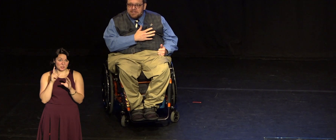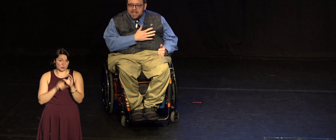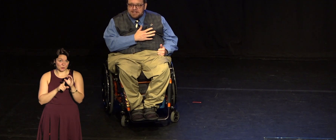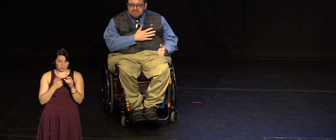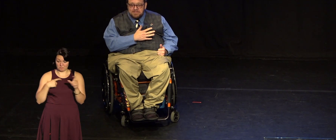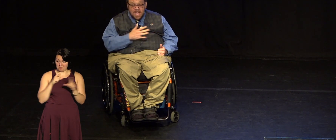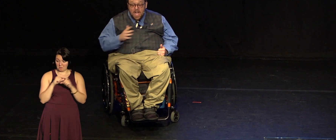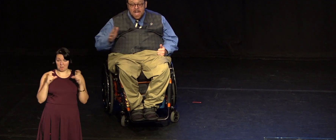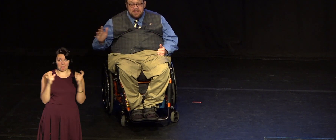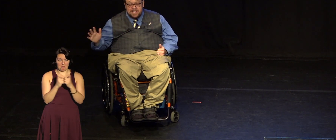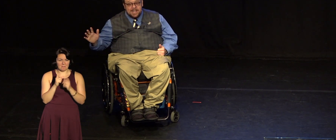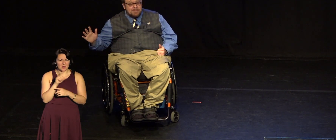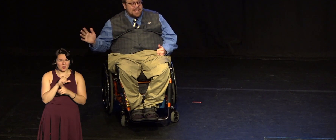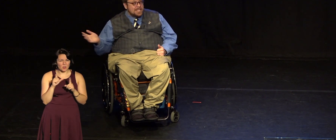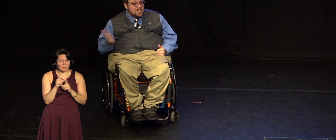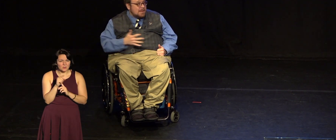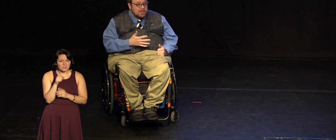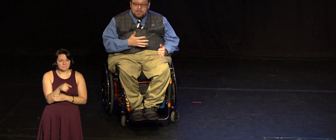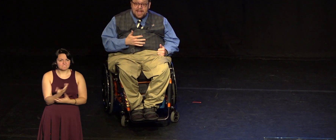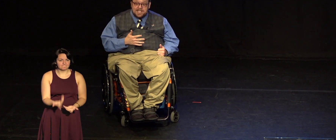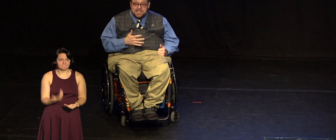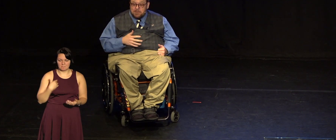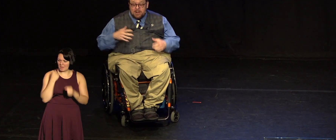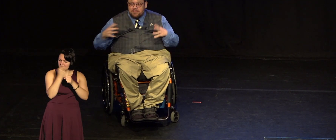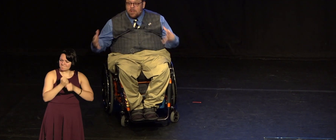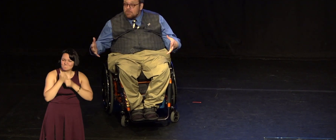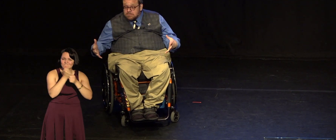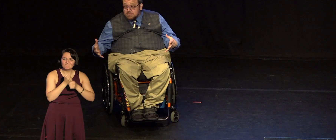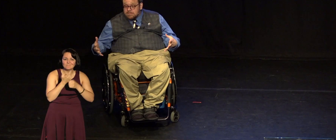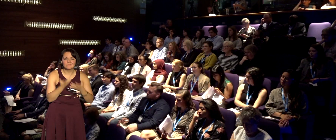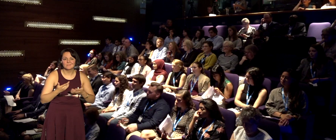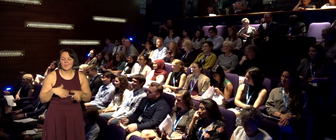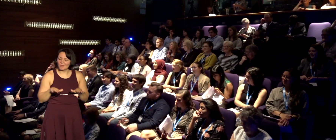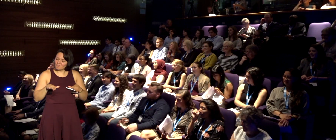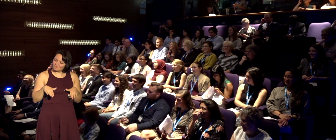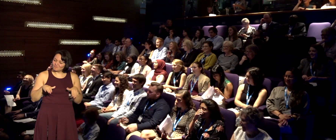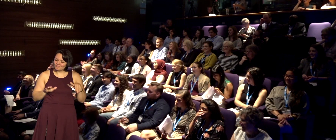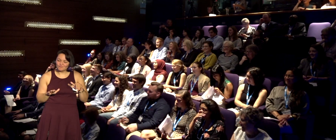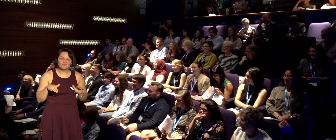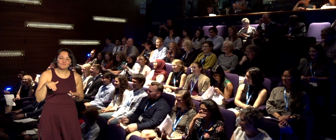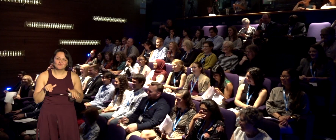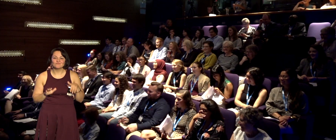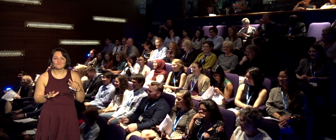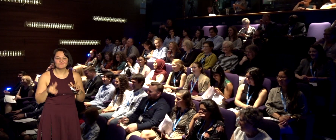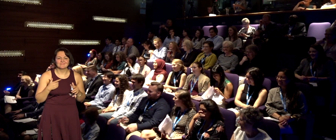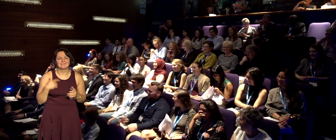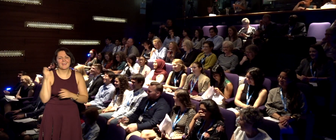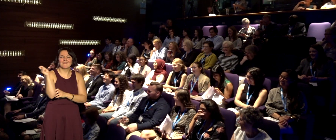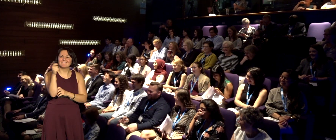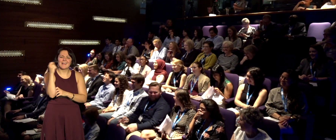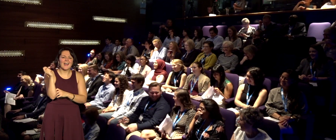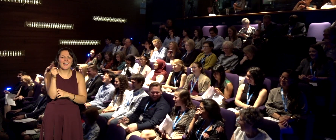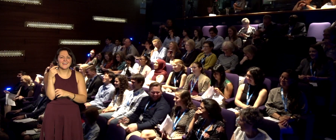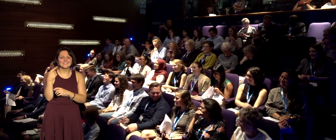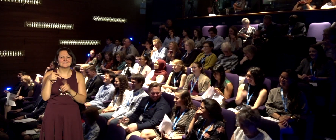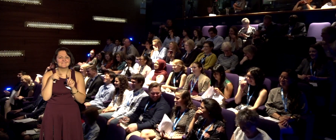community, right? I mean, they did an amazing job going past us. They were on a float. And flags everywhere.